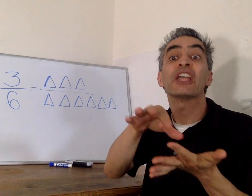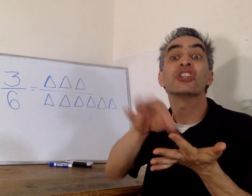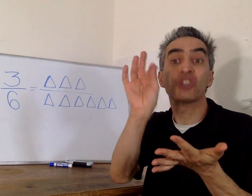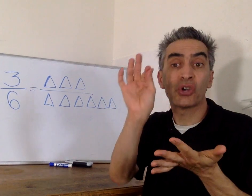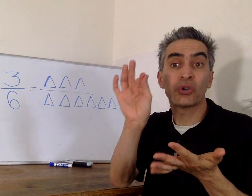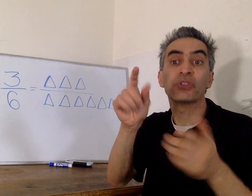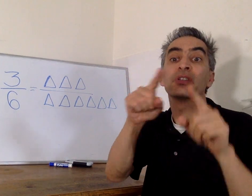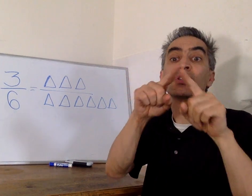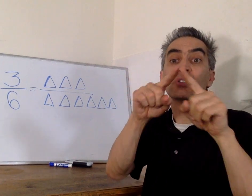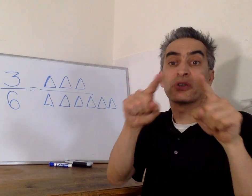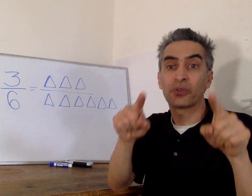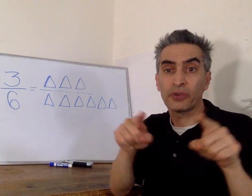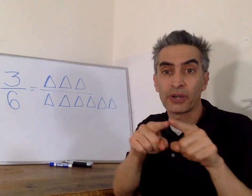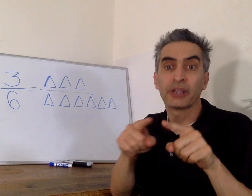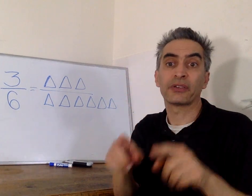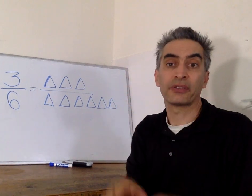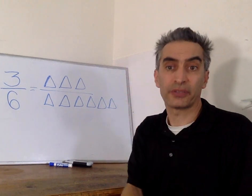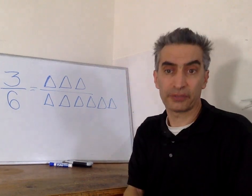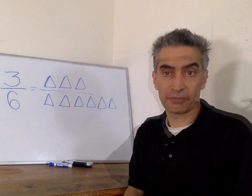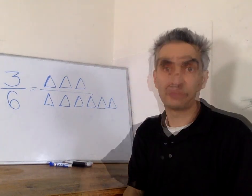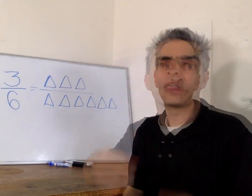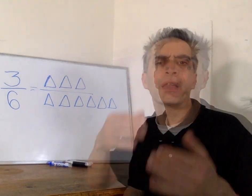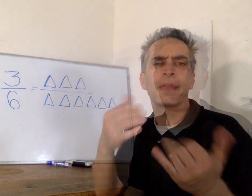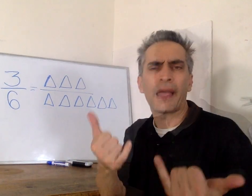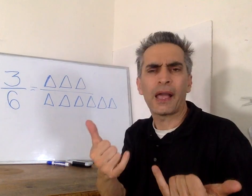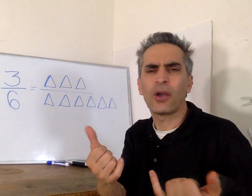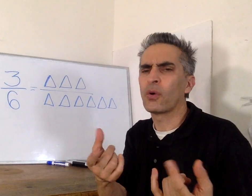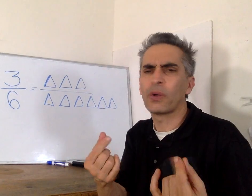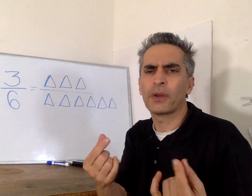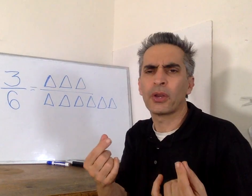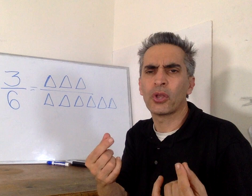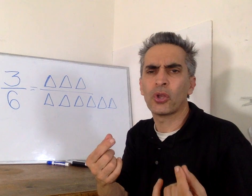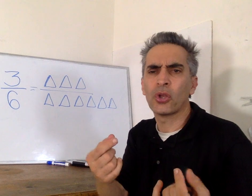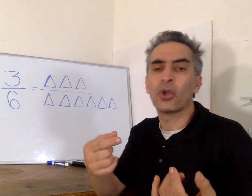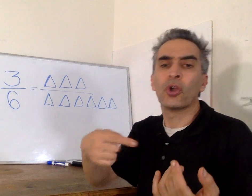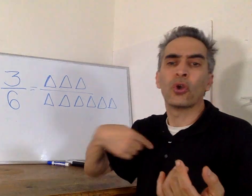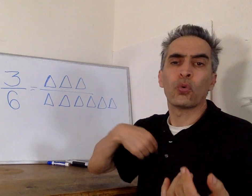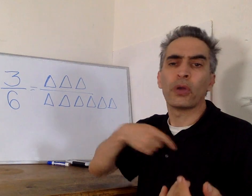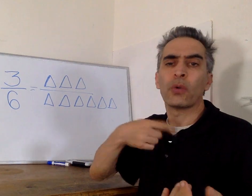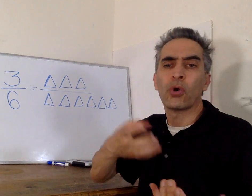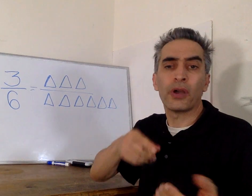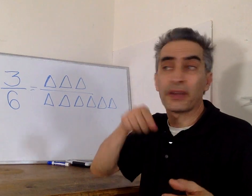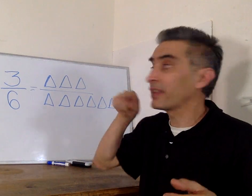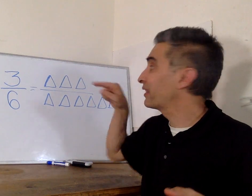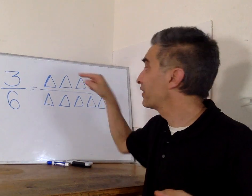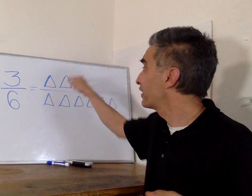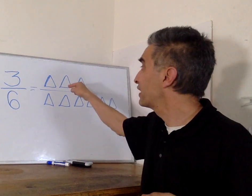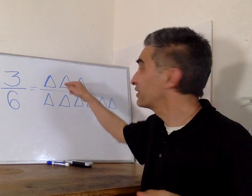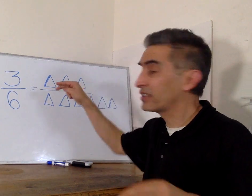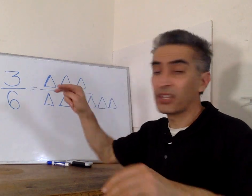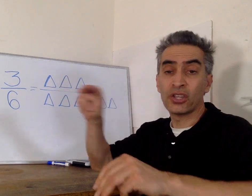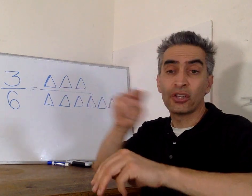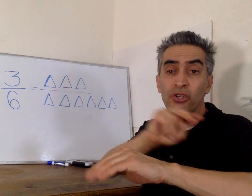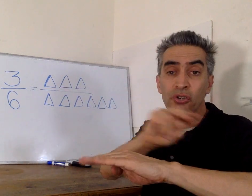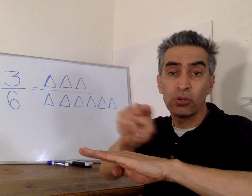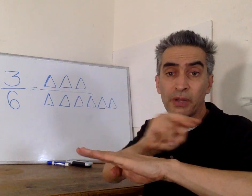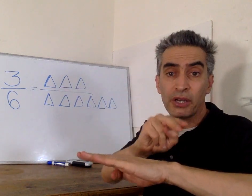It shows triangles. Now, what are we going to do? We are going to take the numerator